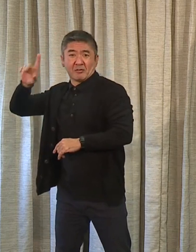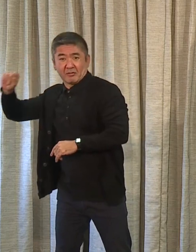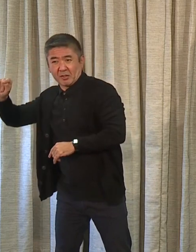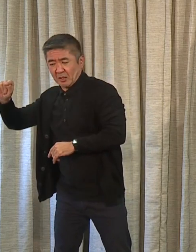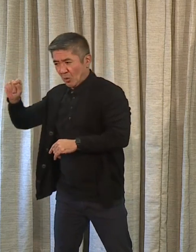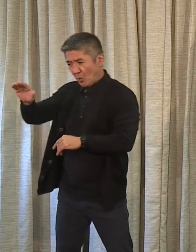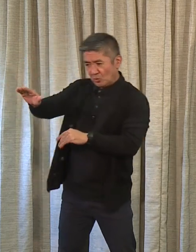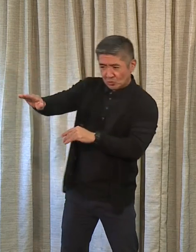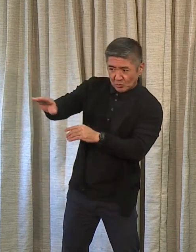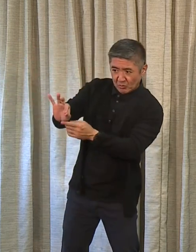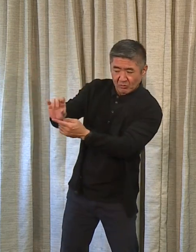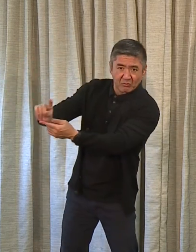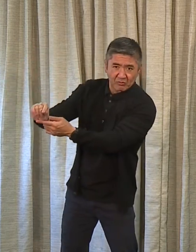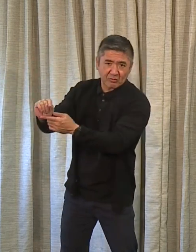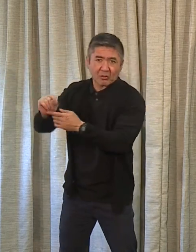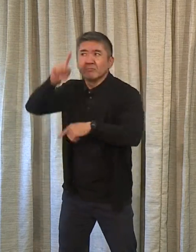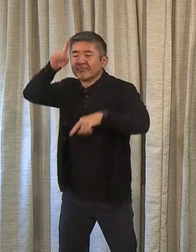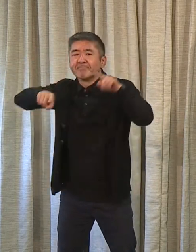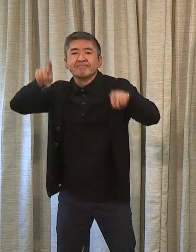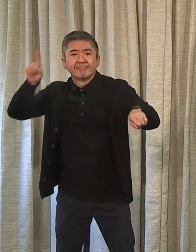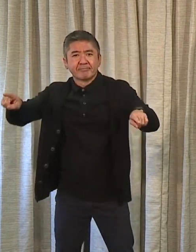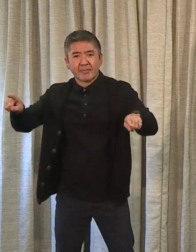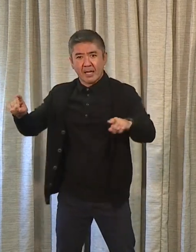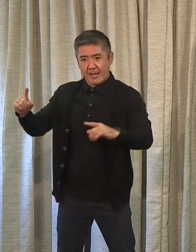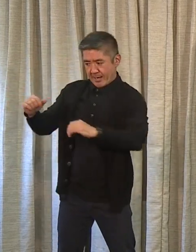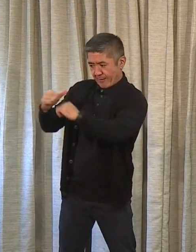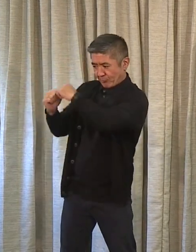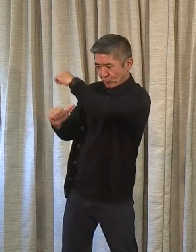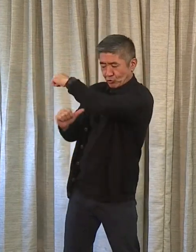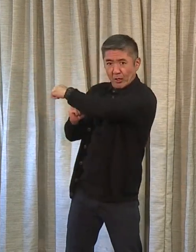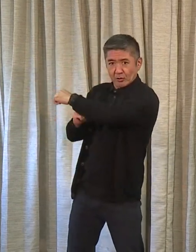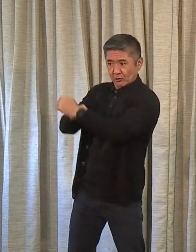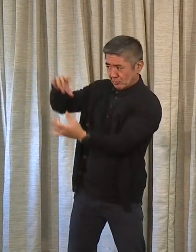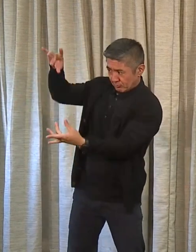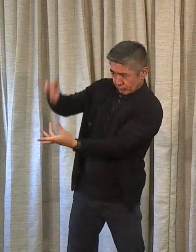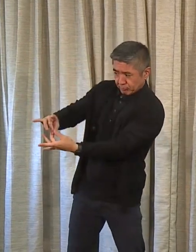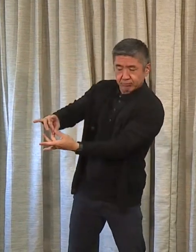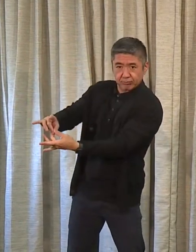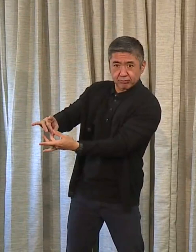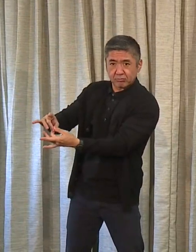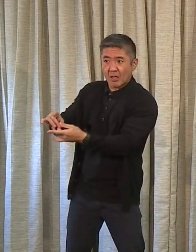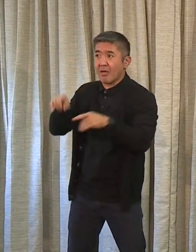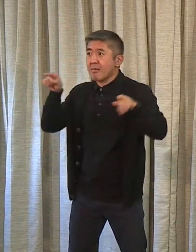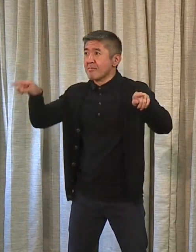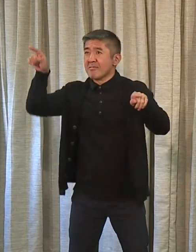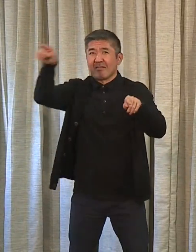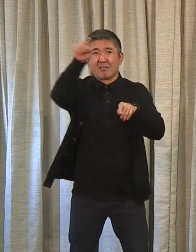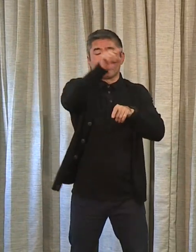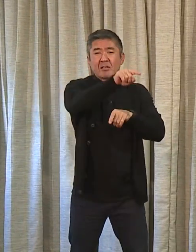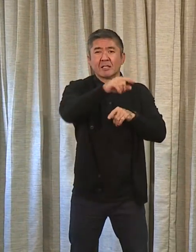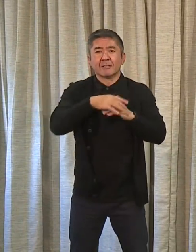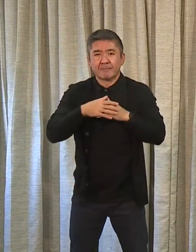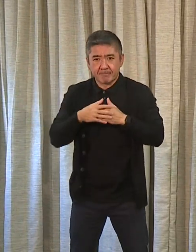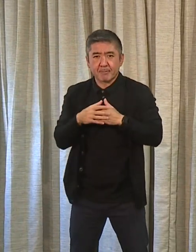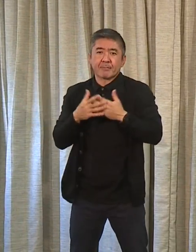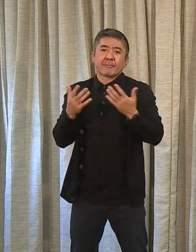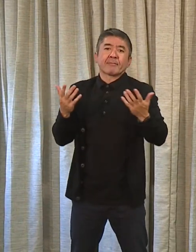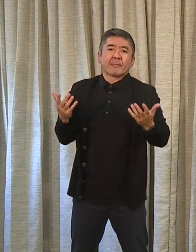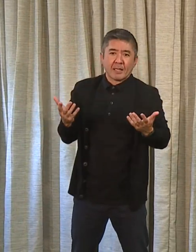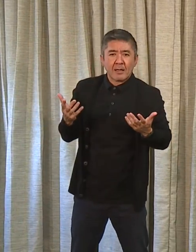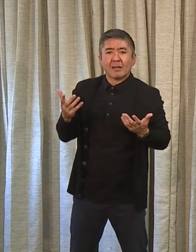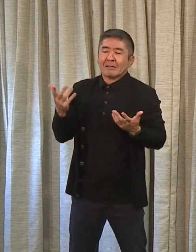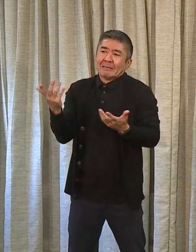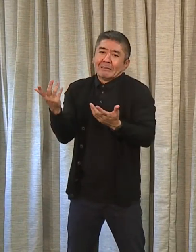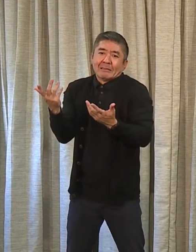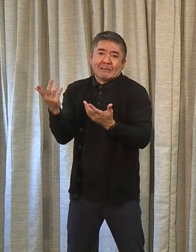depending on the terrain. And an attached structure. And these pairs of facilities are subject to high